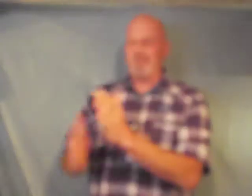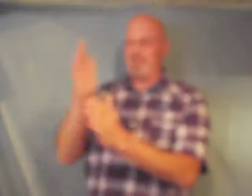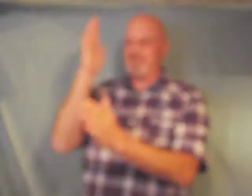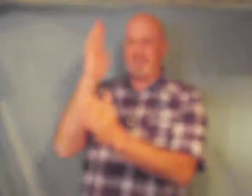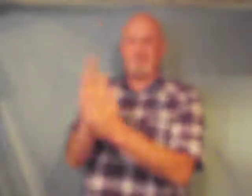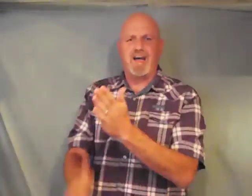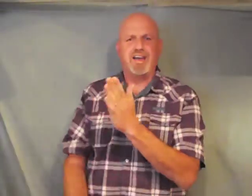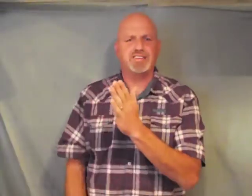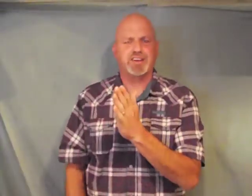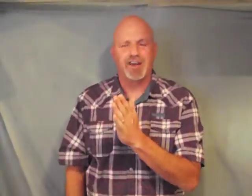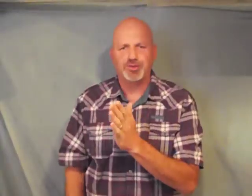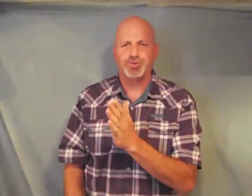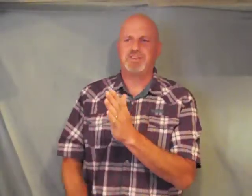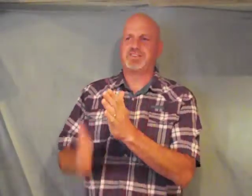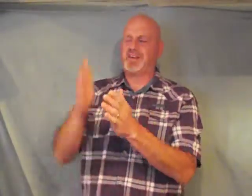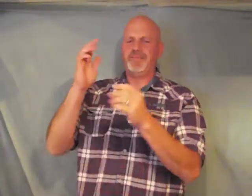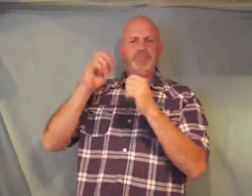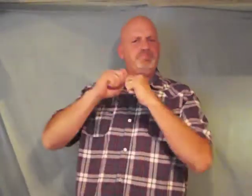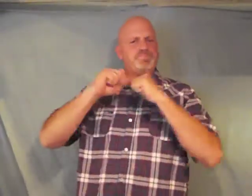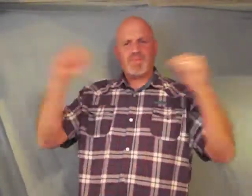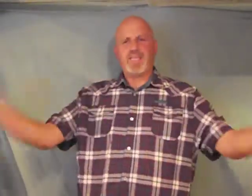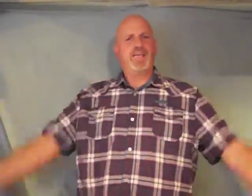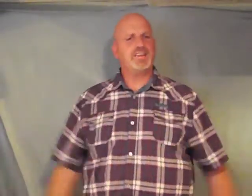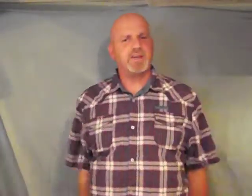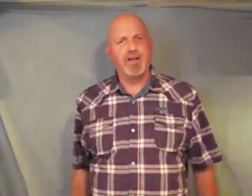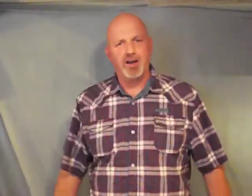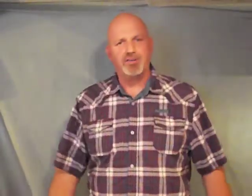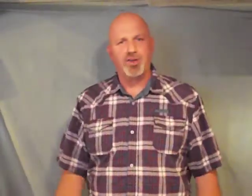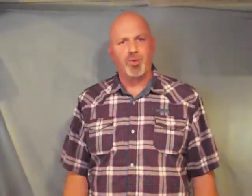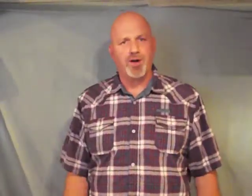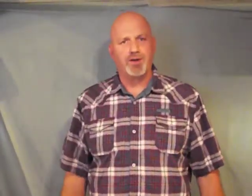he divides countries he's all over the world